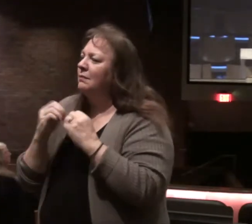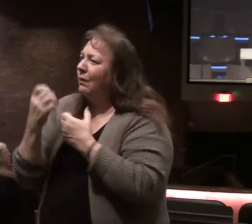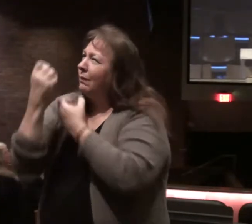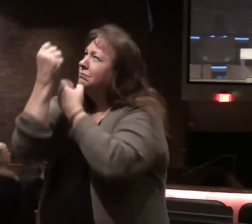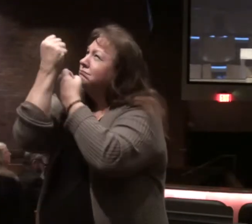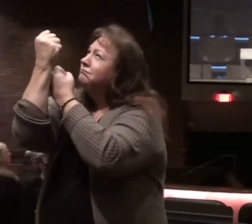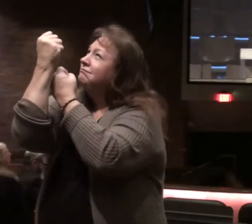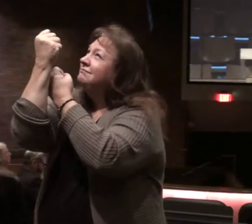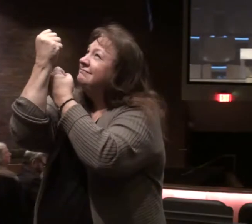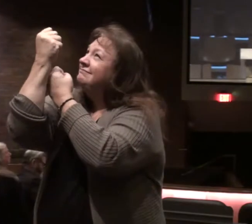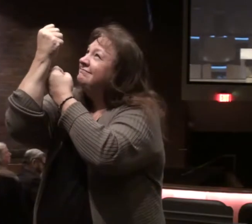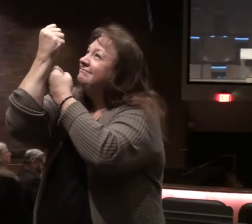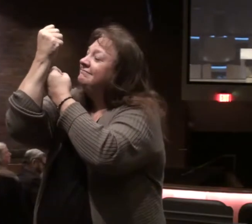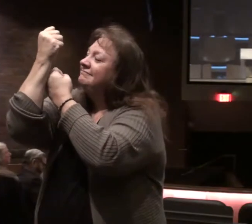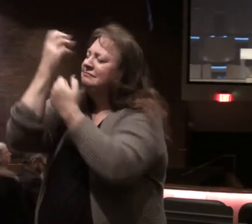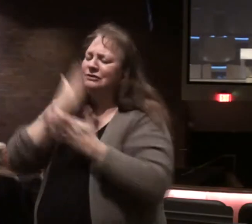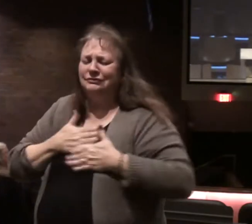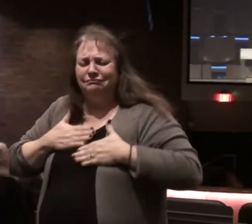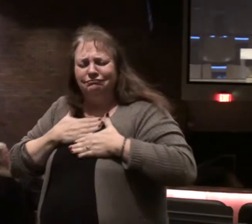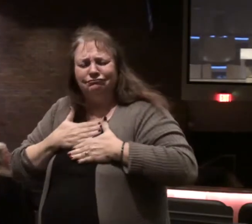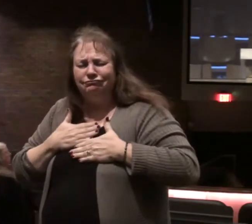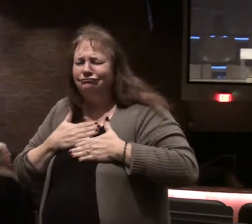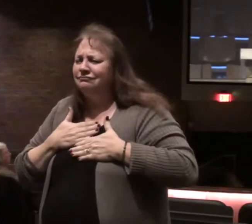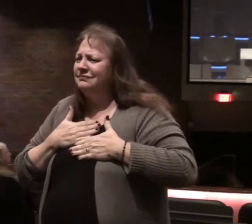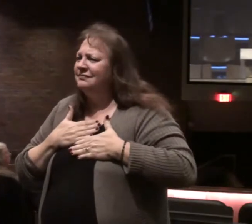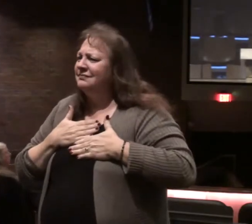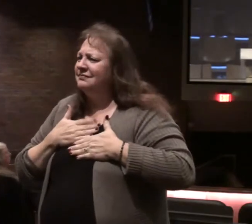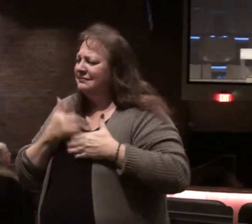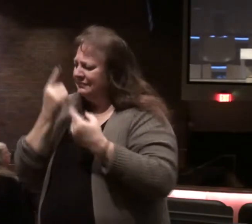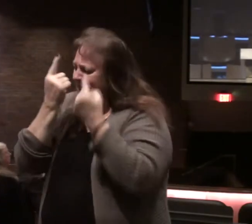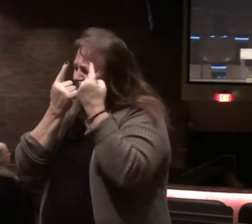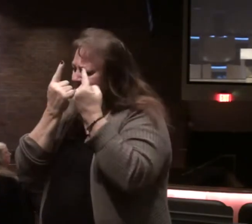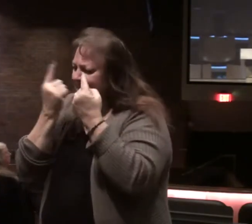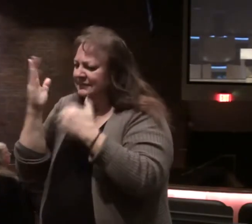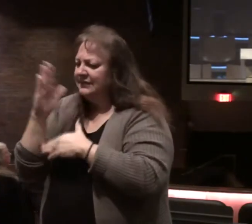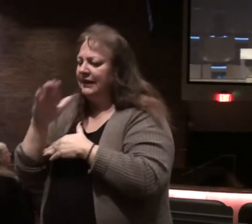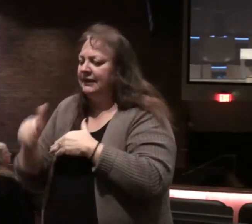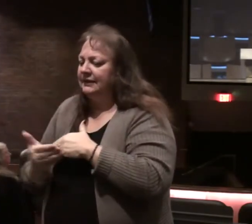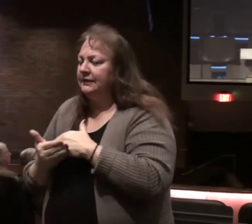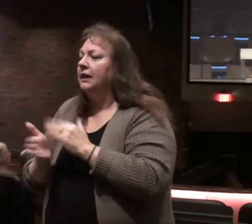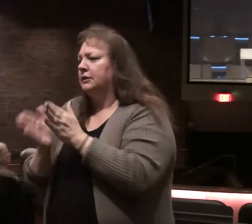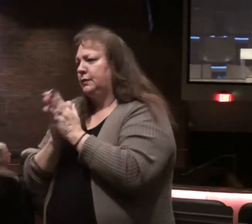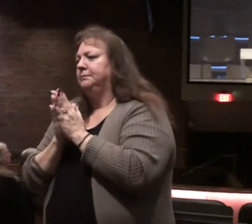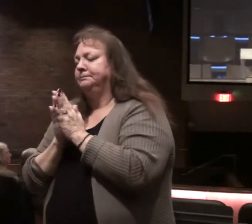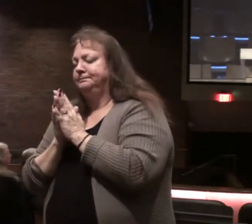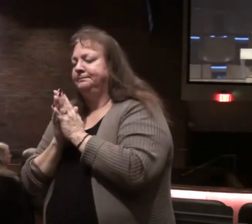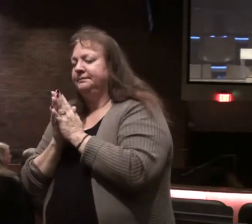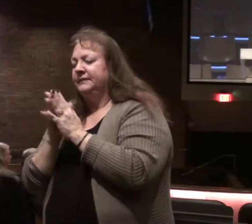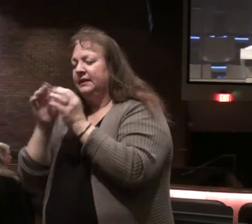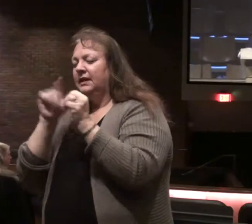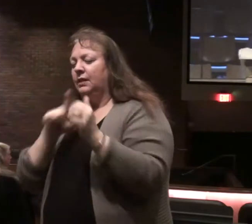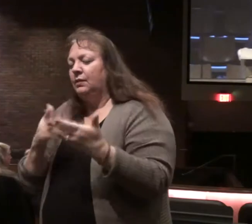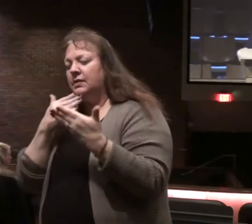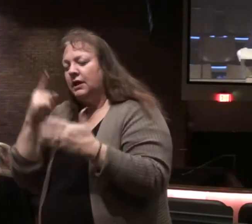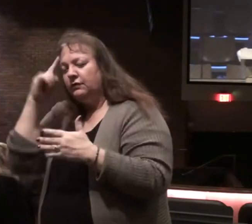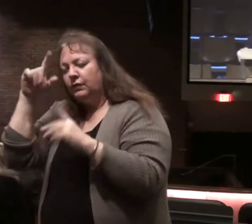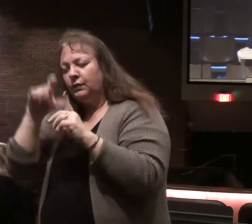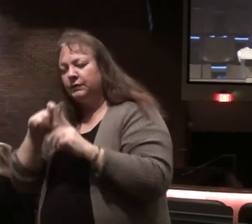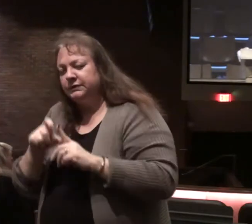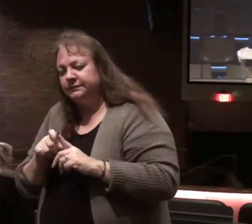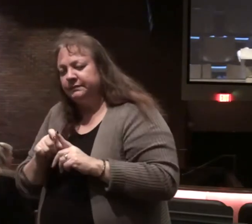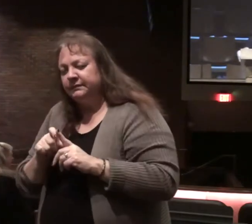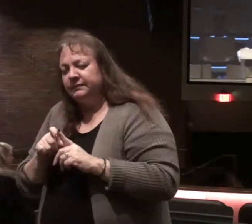more delight in it meditate on it day and night let's pray thank you for your word